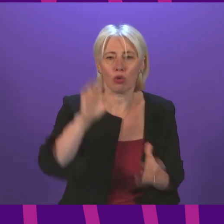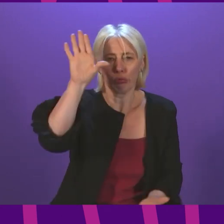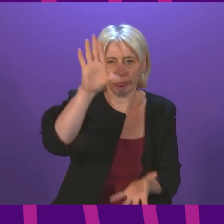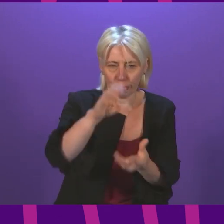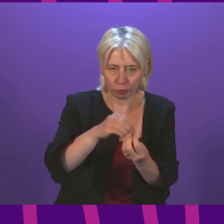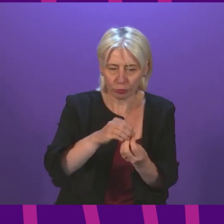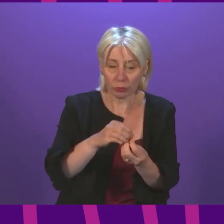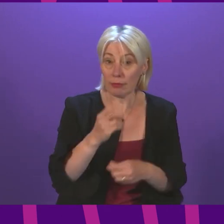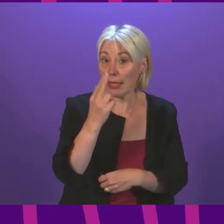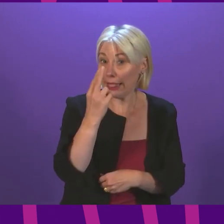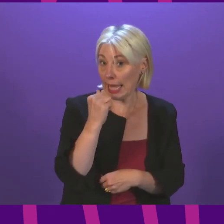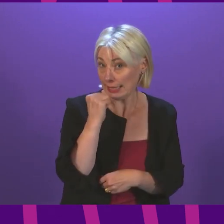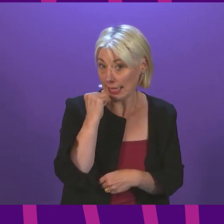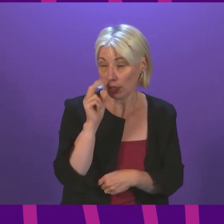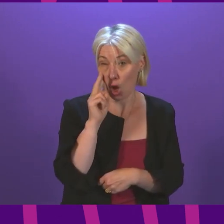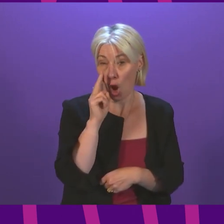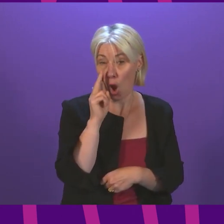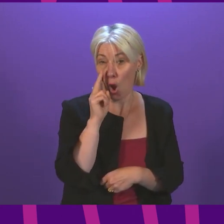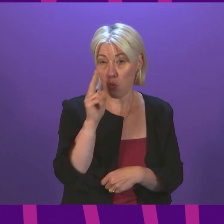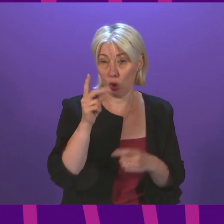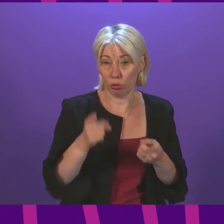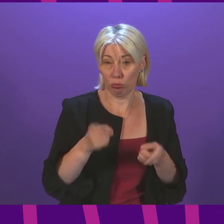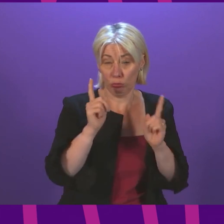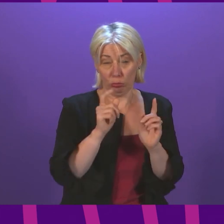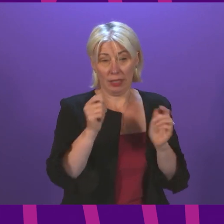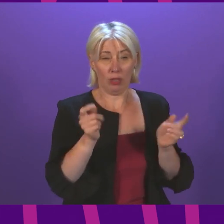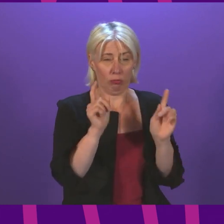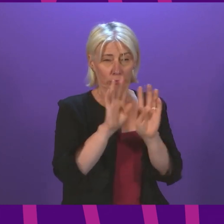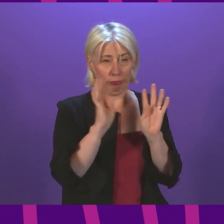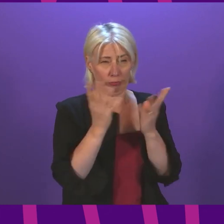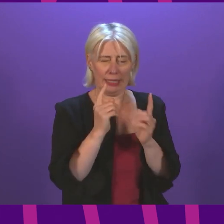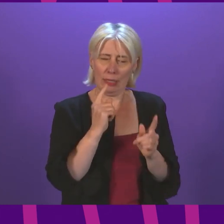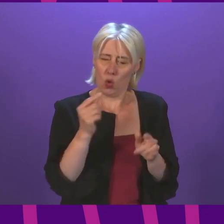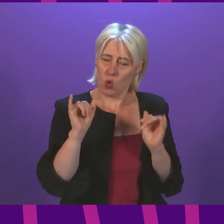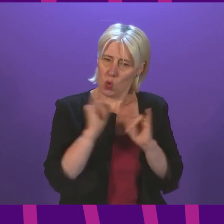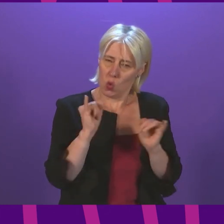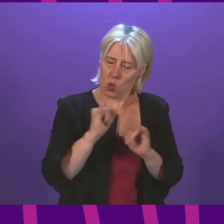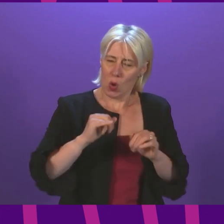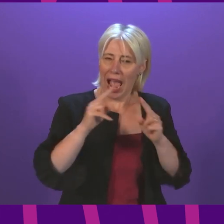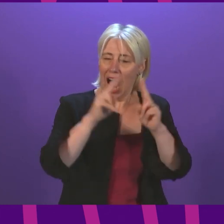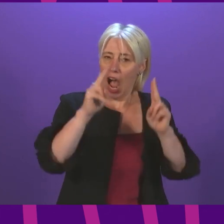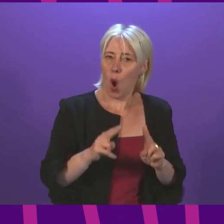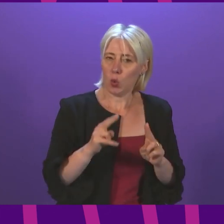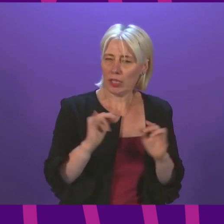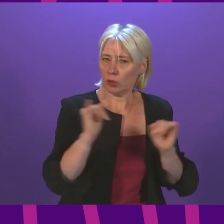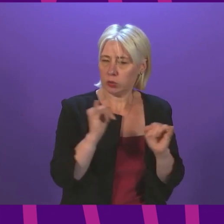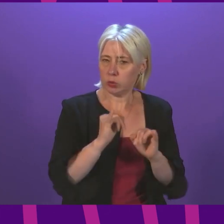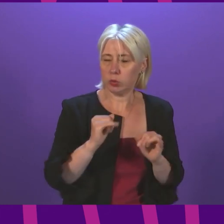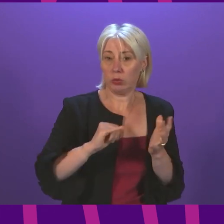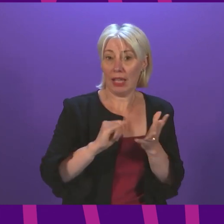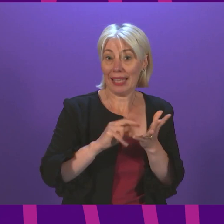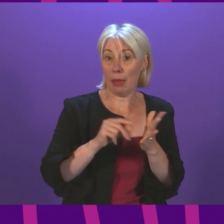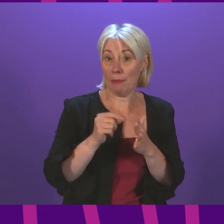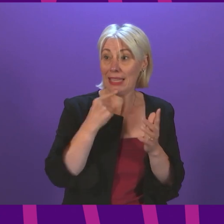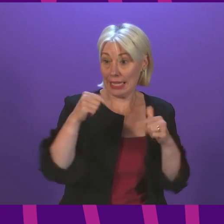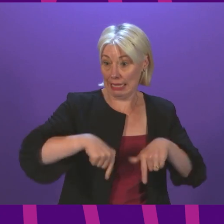Deputy Presiding Officer, last night I watched the Cabinet Secretary on television talking about the growing housing crisis the SNP are presiding over here in the capital.